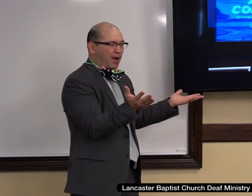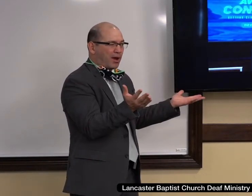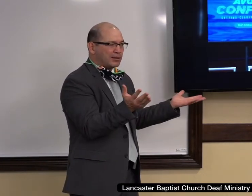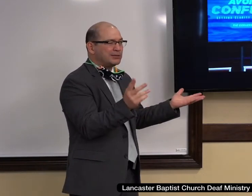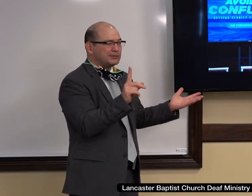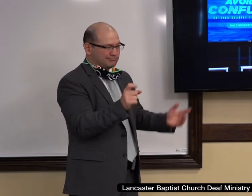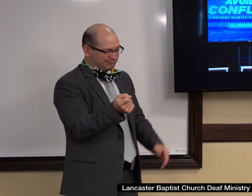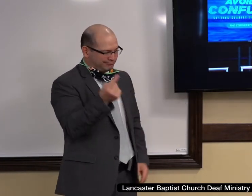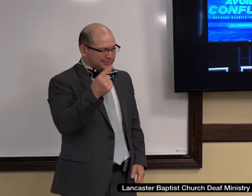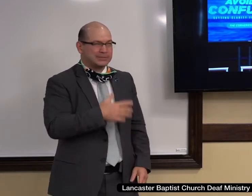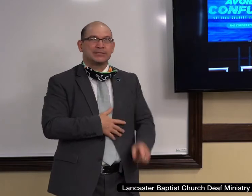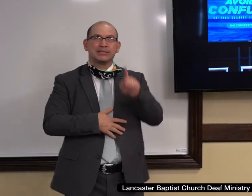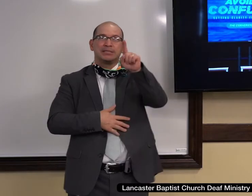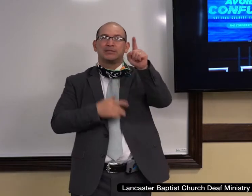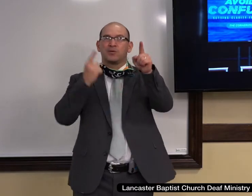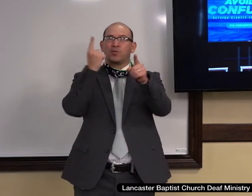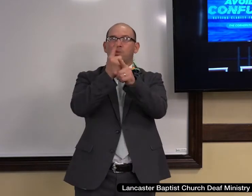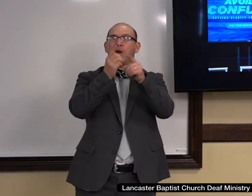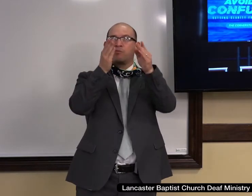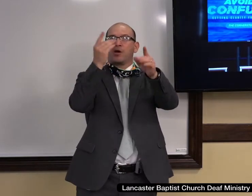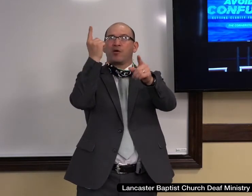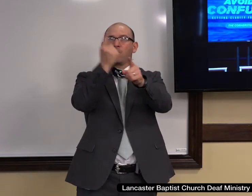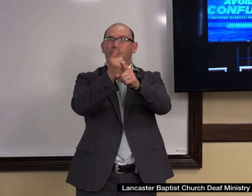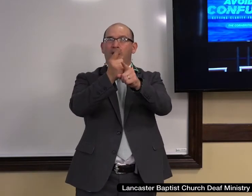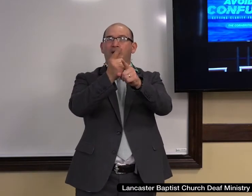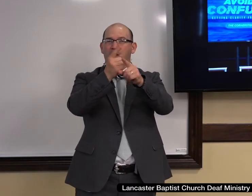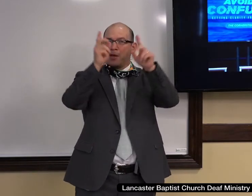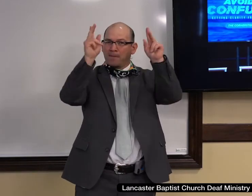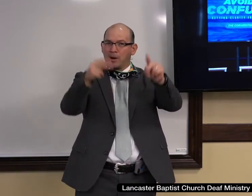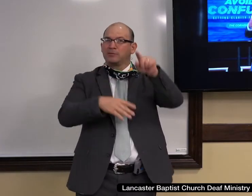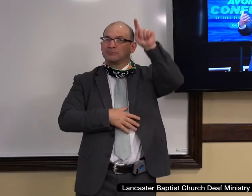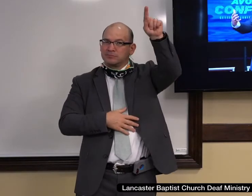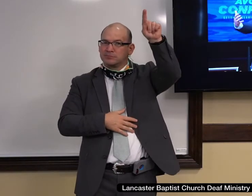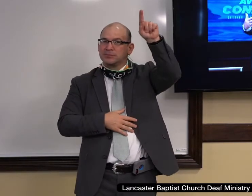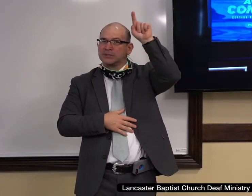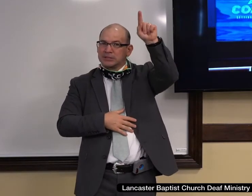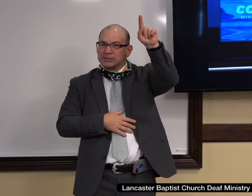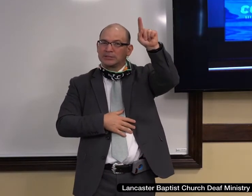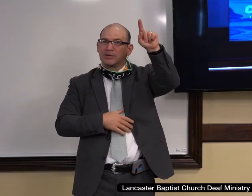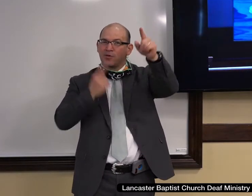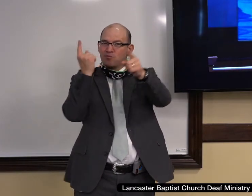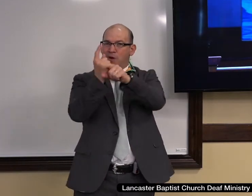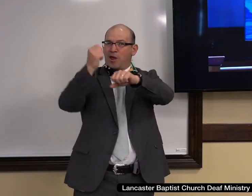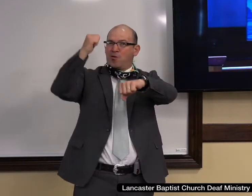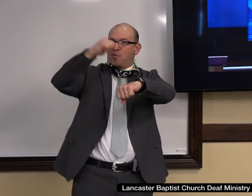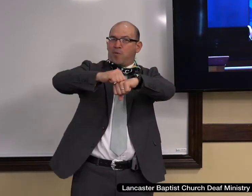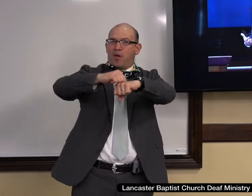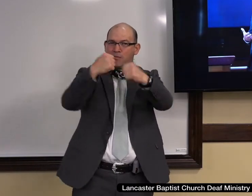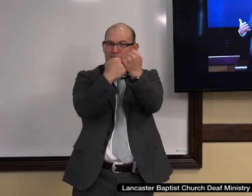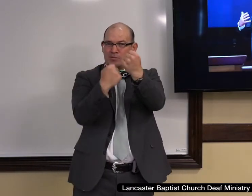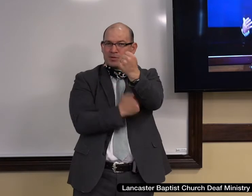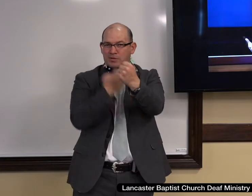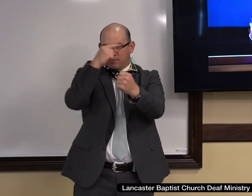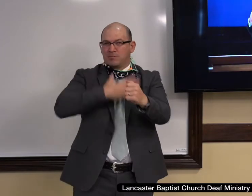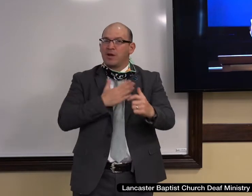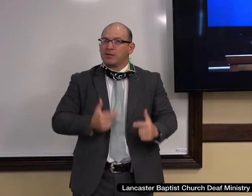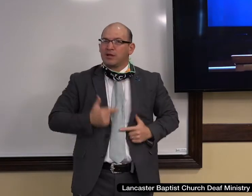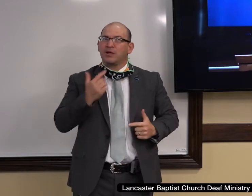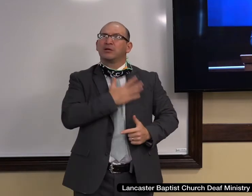God. And I ask you to forgive my sin. You died on the cross for my sin. I'm asking you to come into my life and be my personal savior.